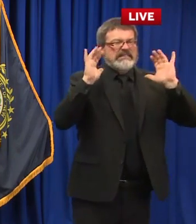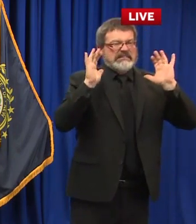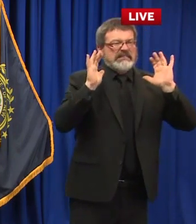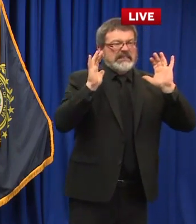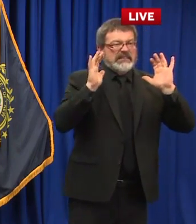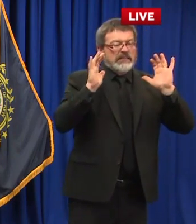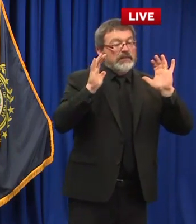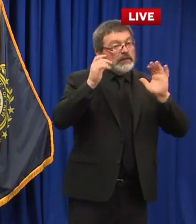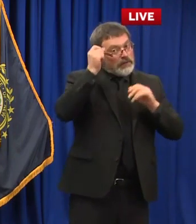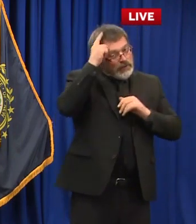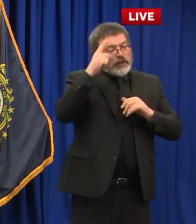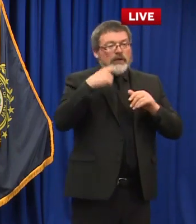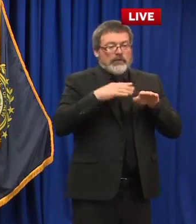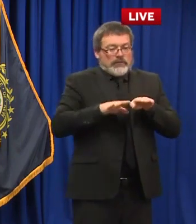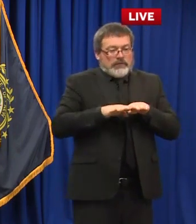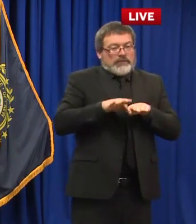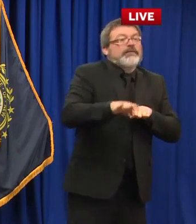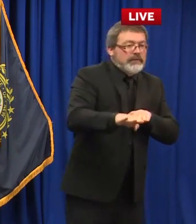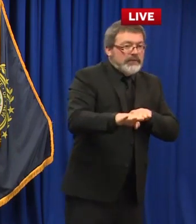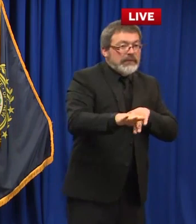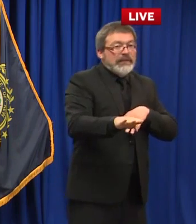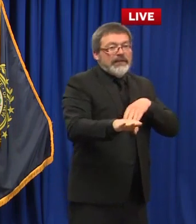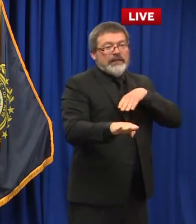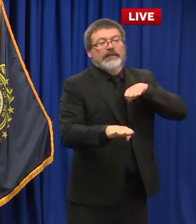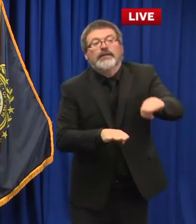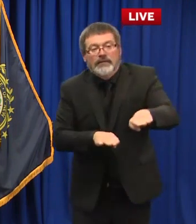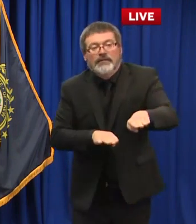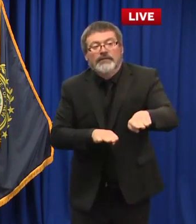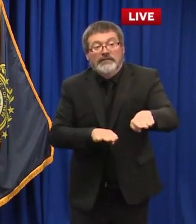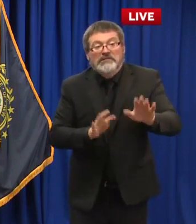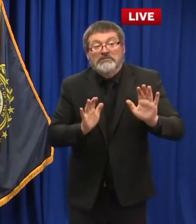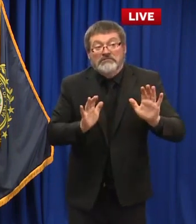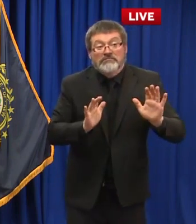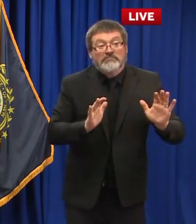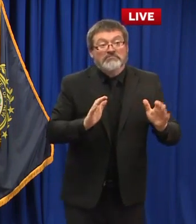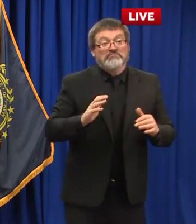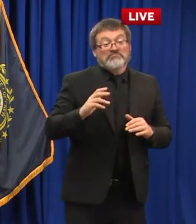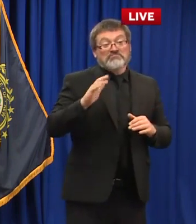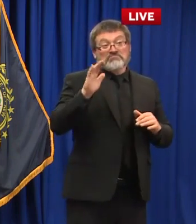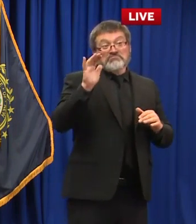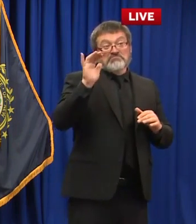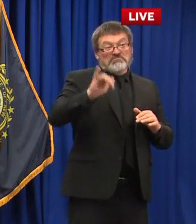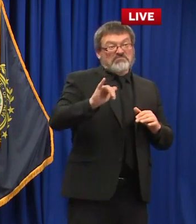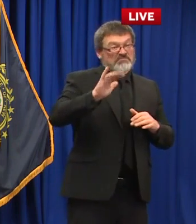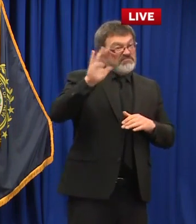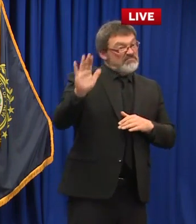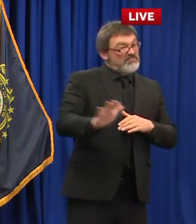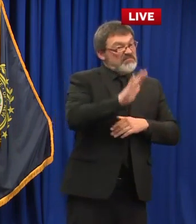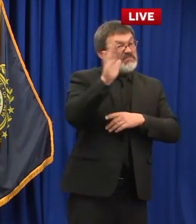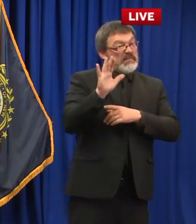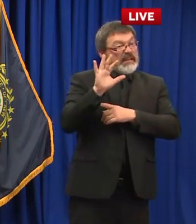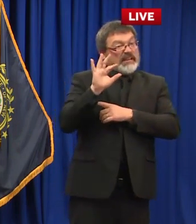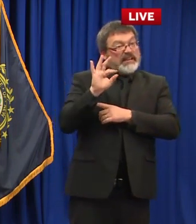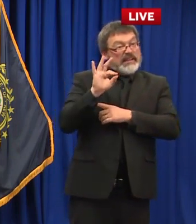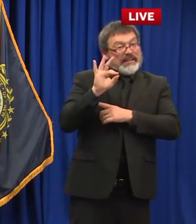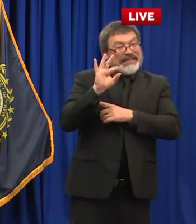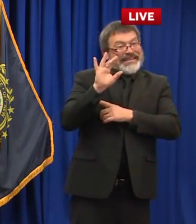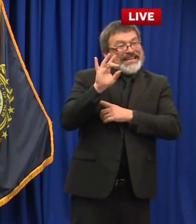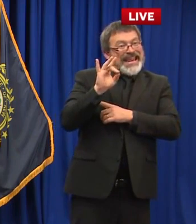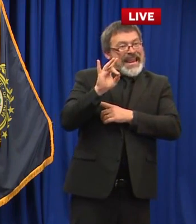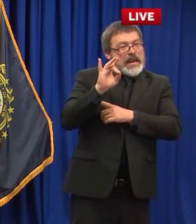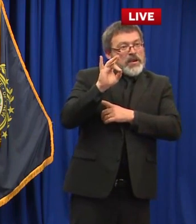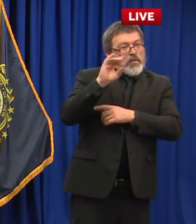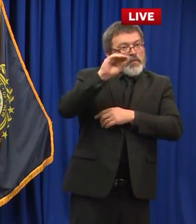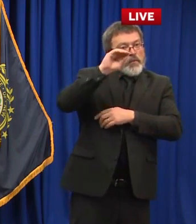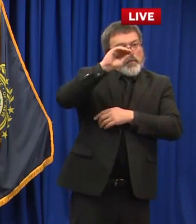approximately 97 98 of businesses across the state as of june 15th will really have that flexibility to open in some fashion we understand there are